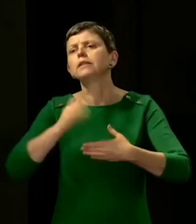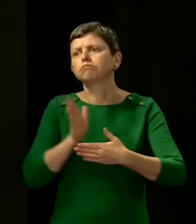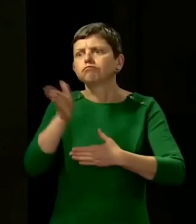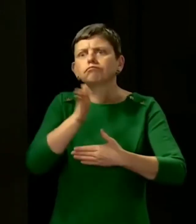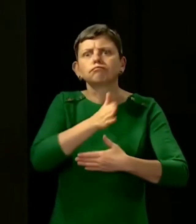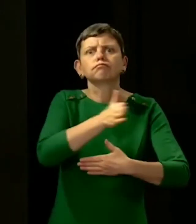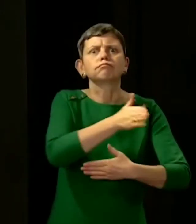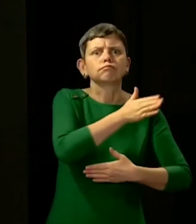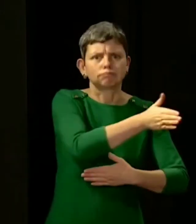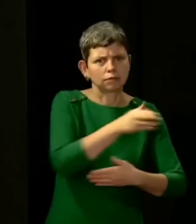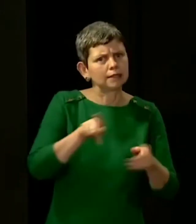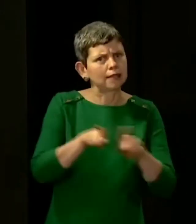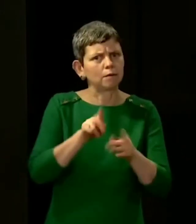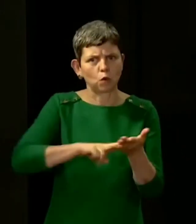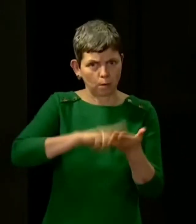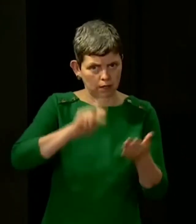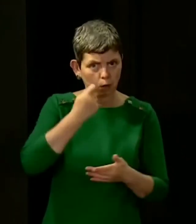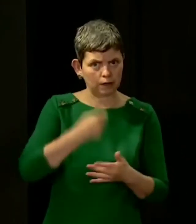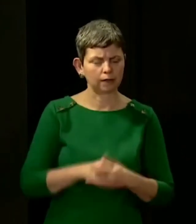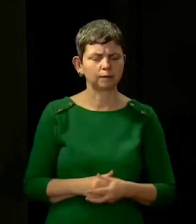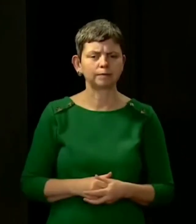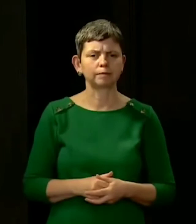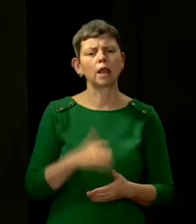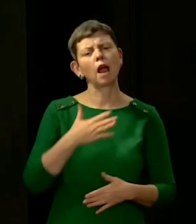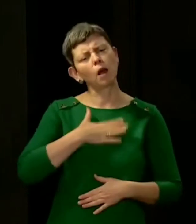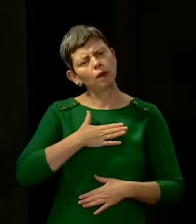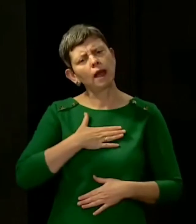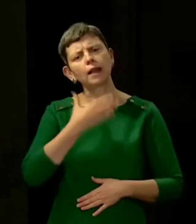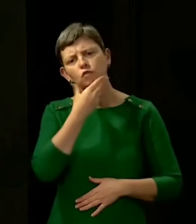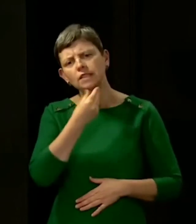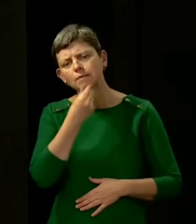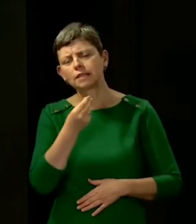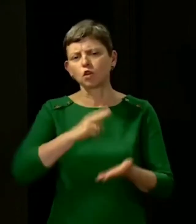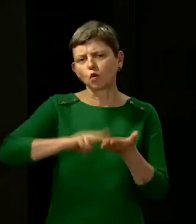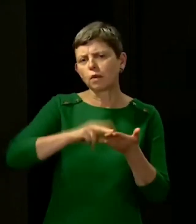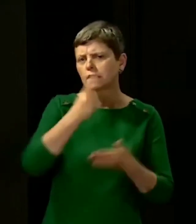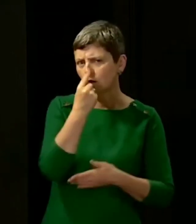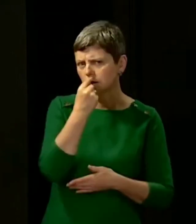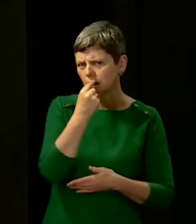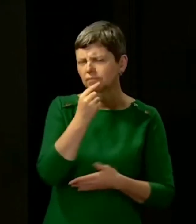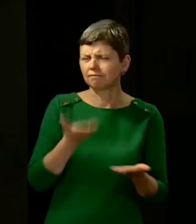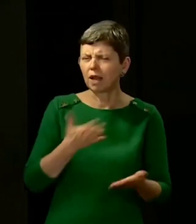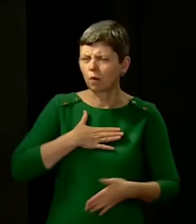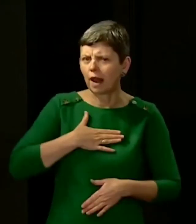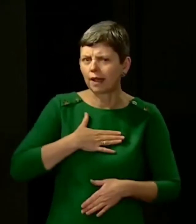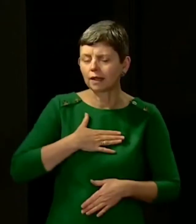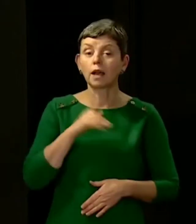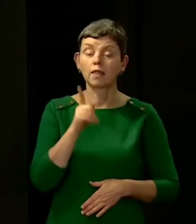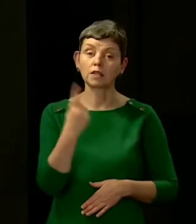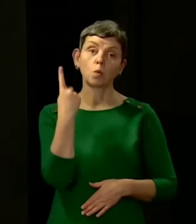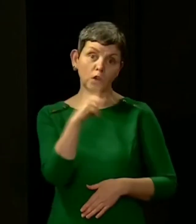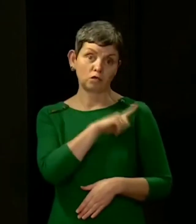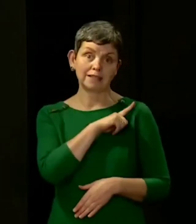I want us to have as much normality at Christmas as possible. And that's why it's not the only reason, obviously, but it's one of the reasons why I'm asking